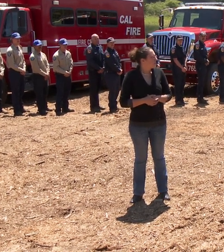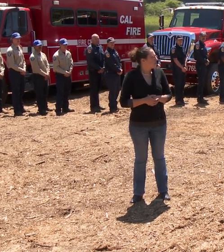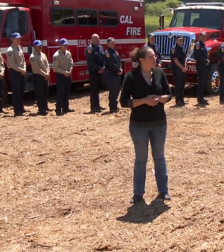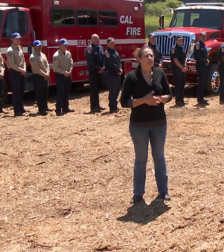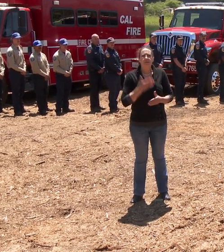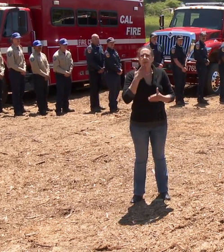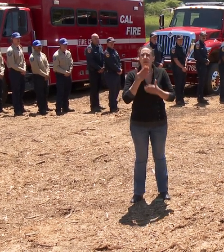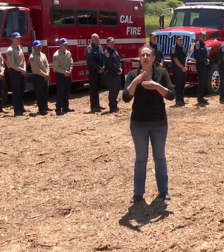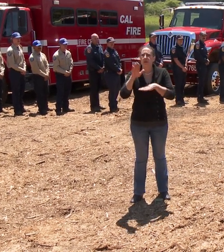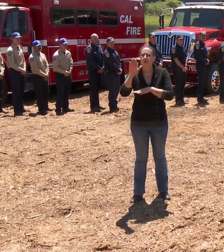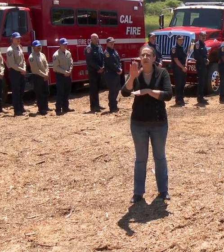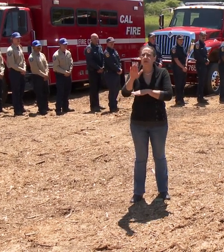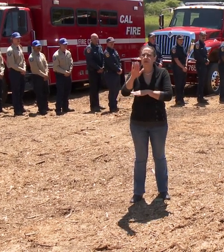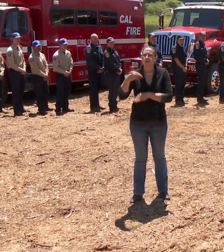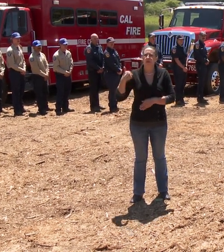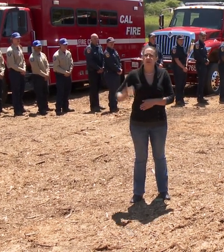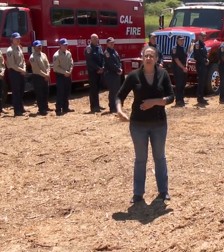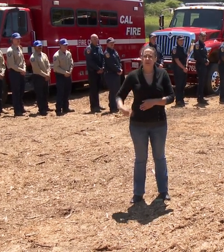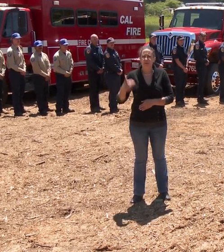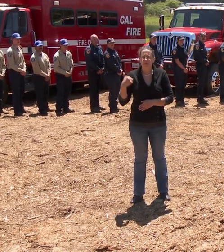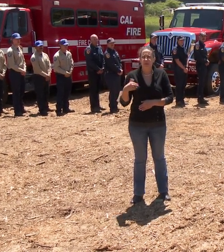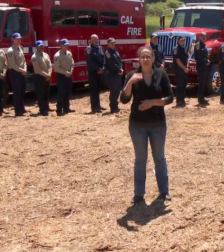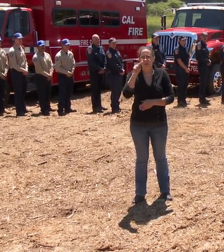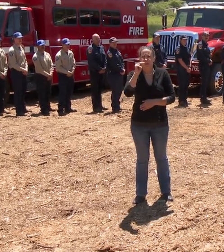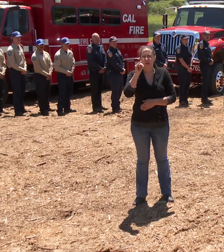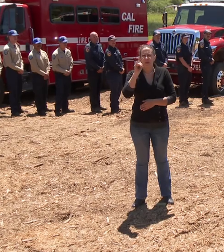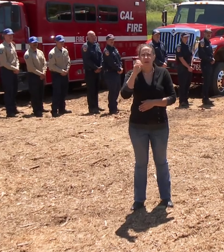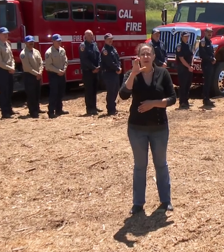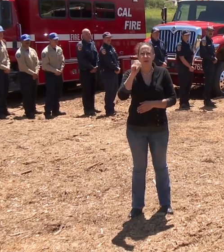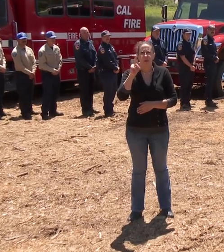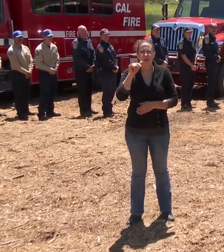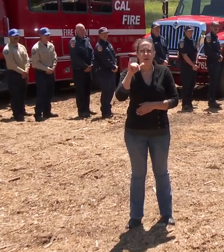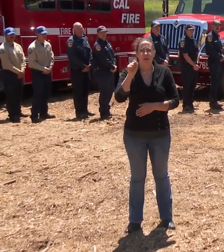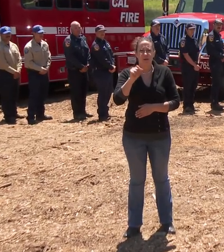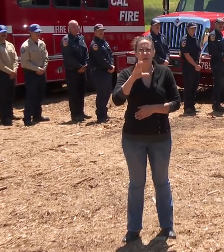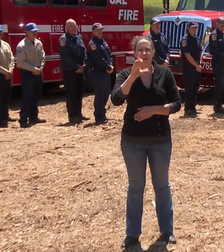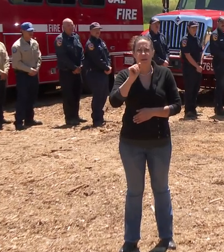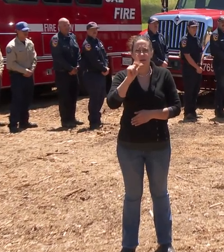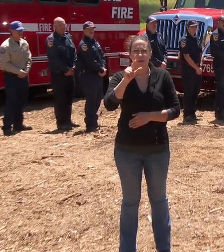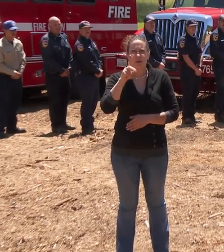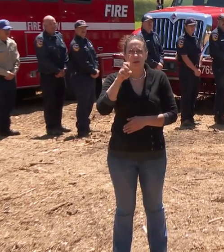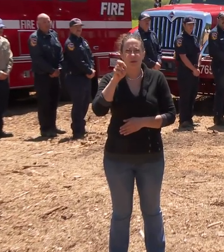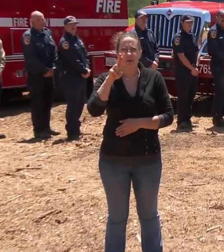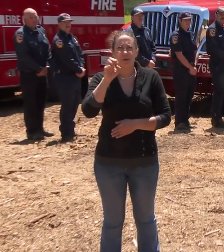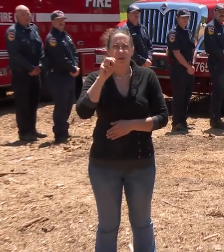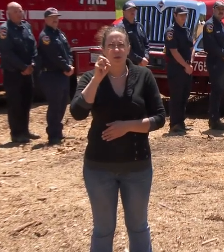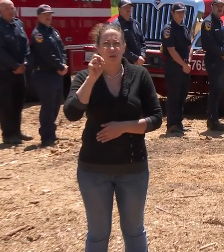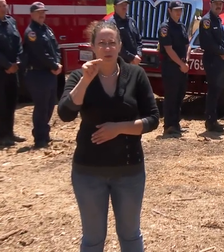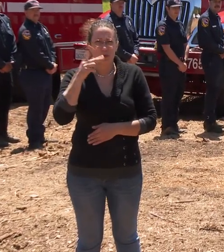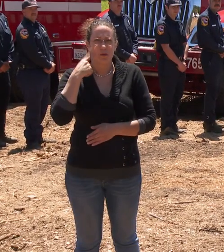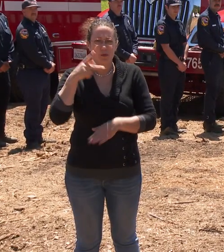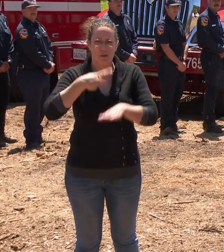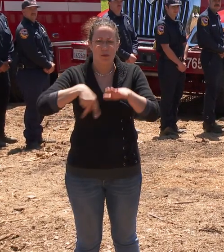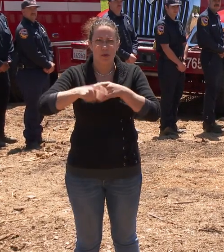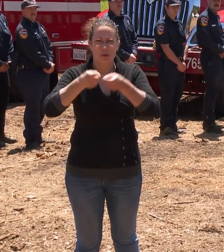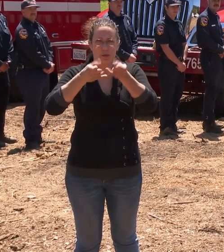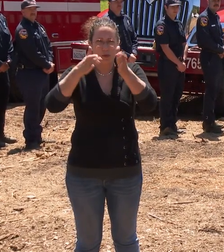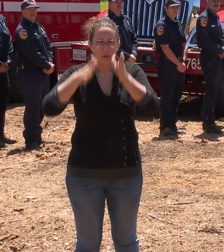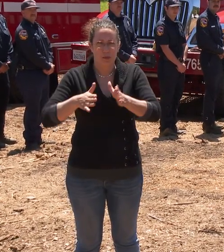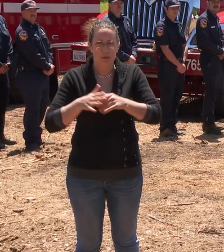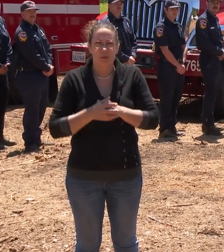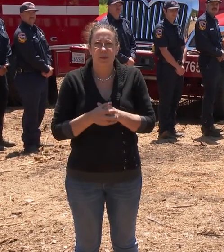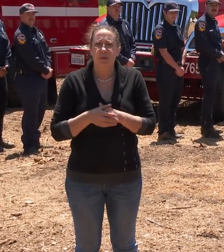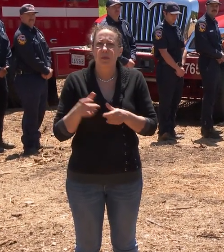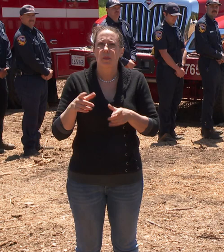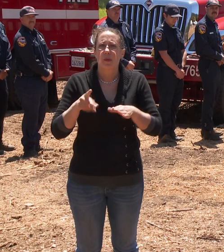Good afternoon. My name is Nicholas Calderon and I'm the Director of the San Mateo County Parks Department. The San Mateo County Parks System is